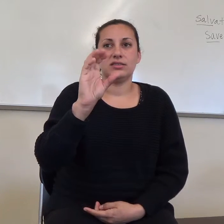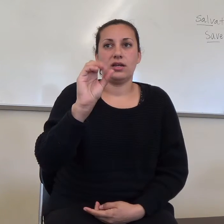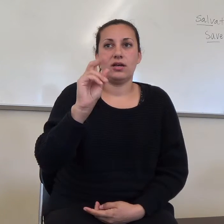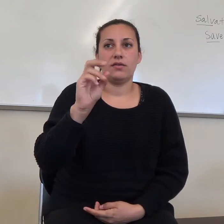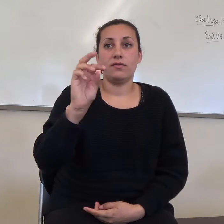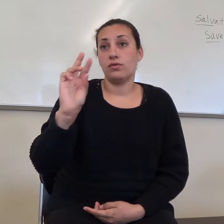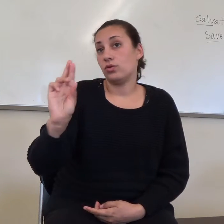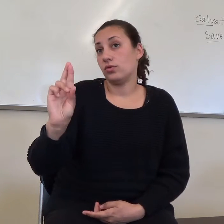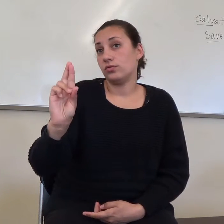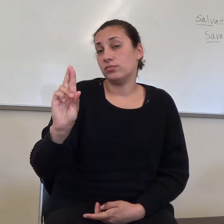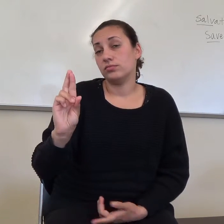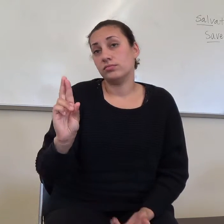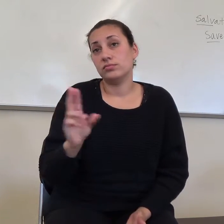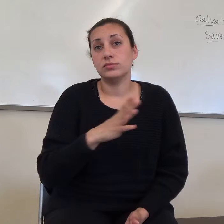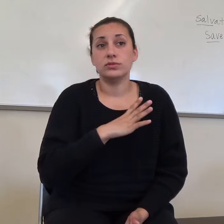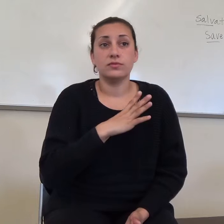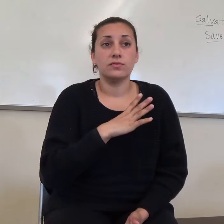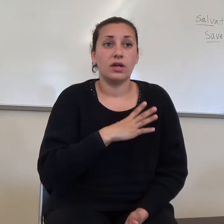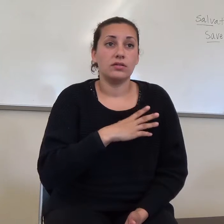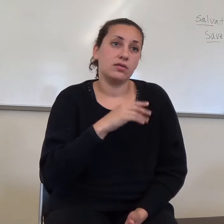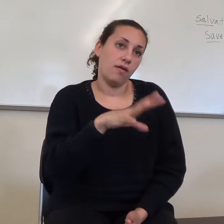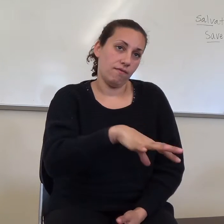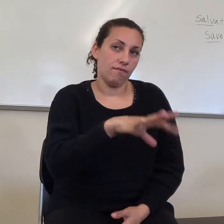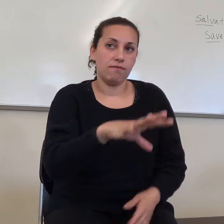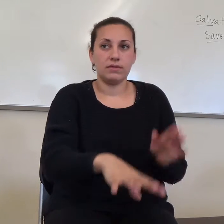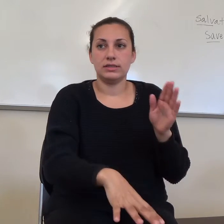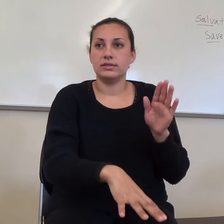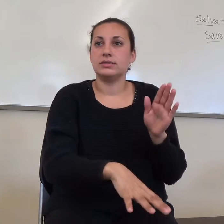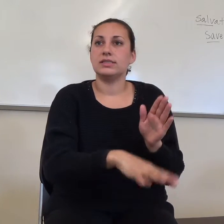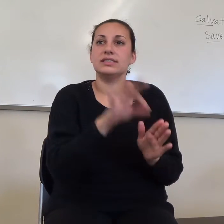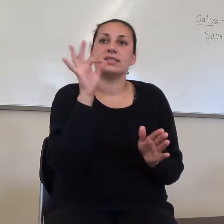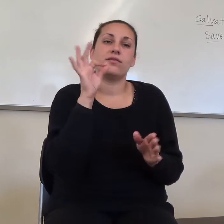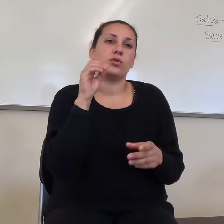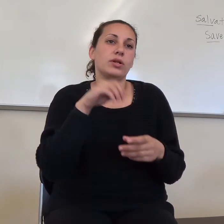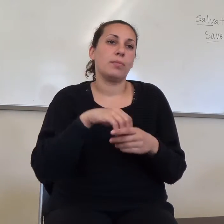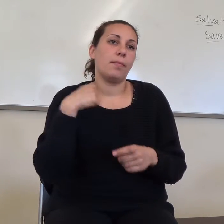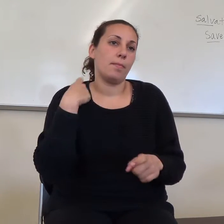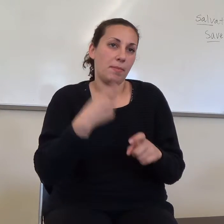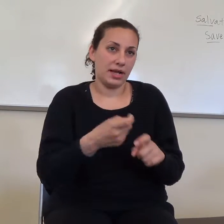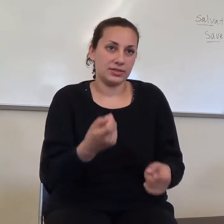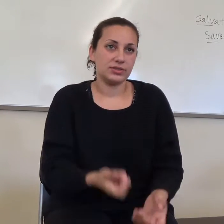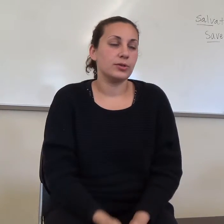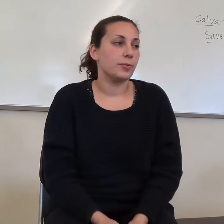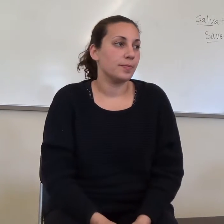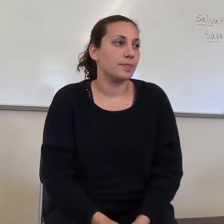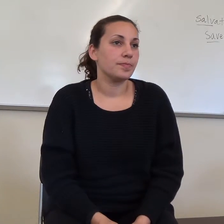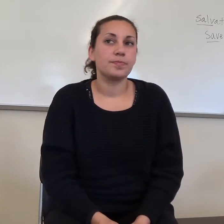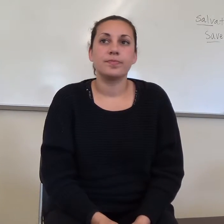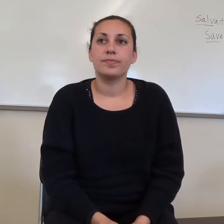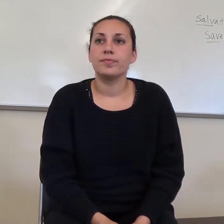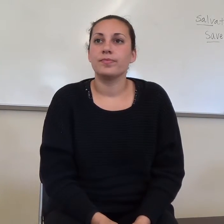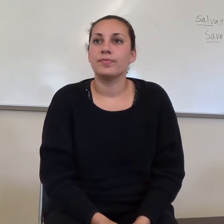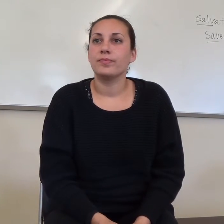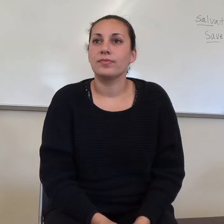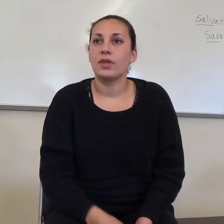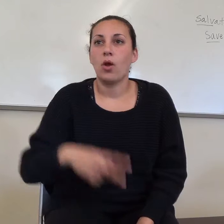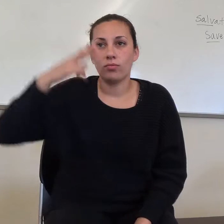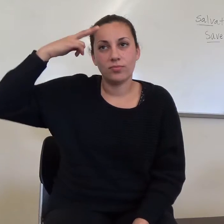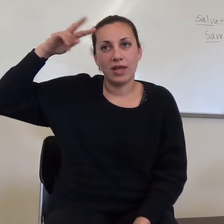Discovered in Mexico, that gets the idea of this discovery. Monarch butterflies